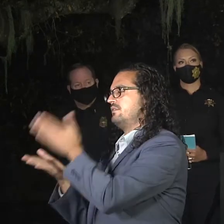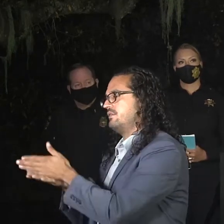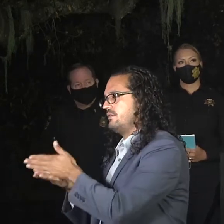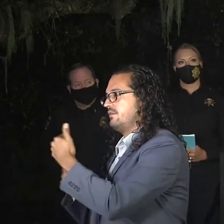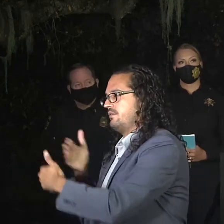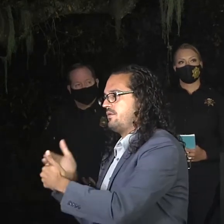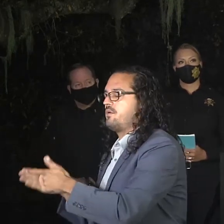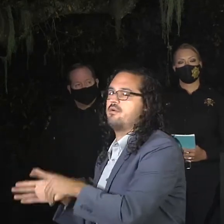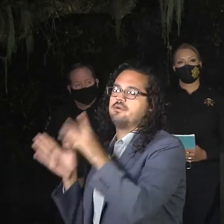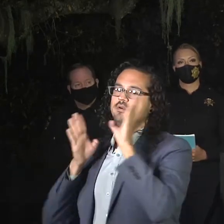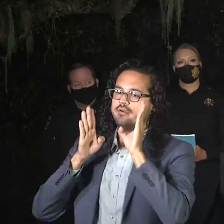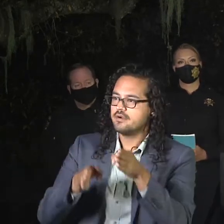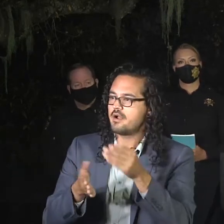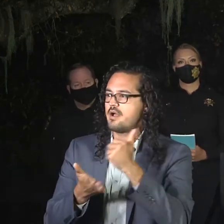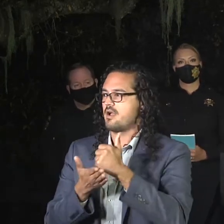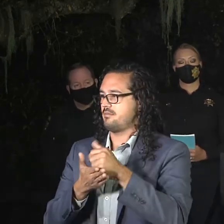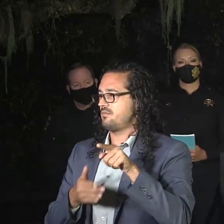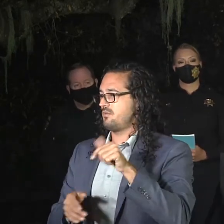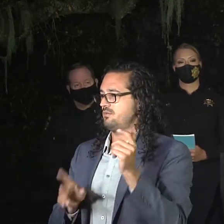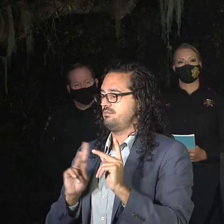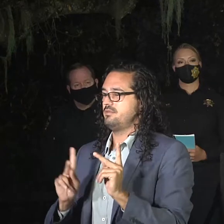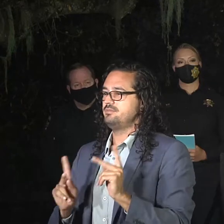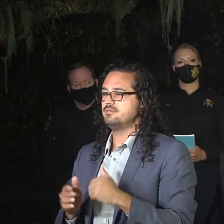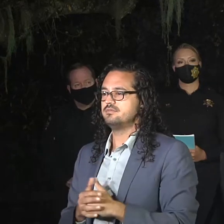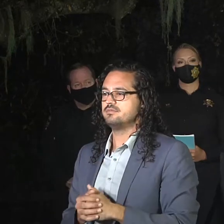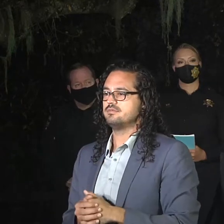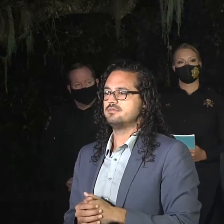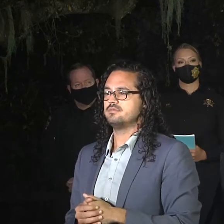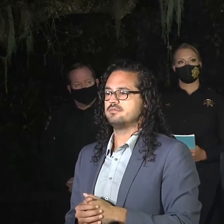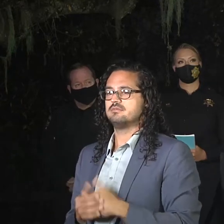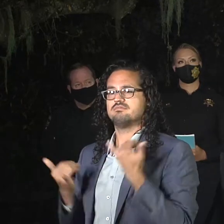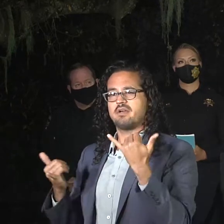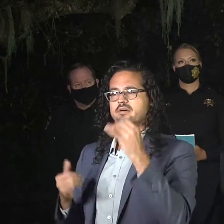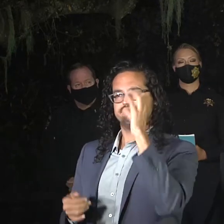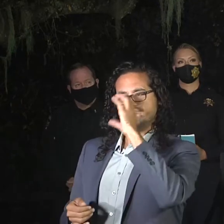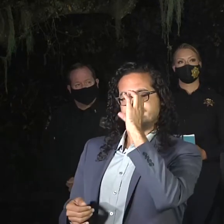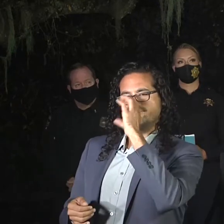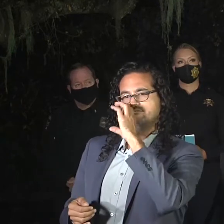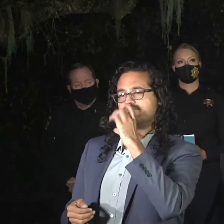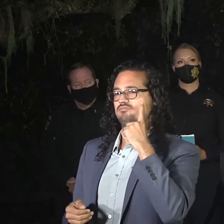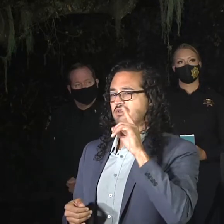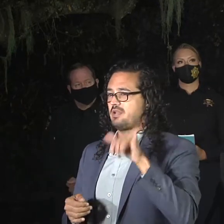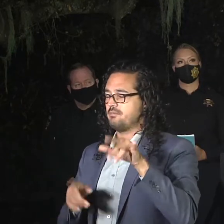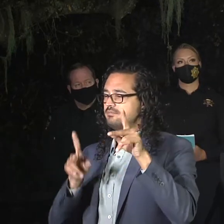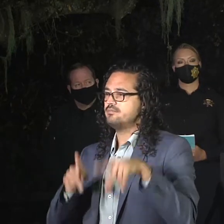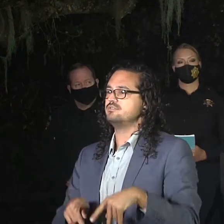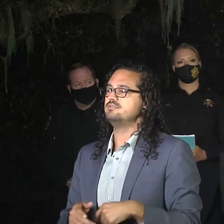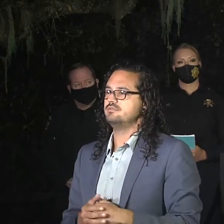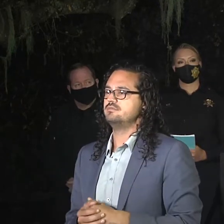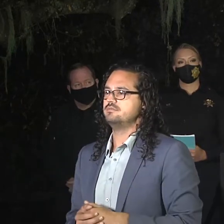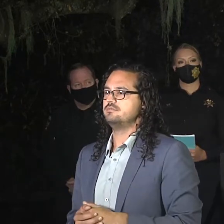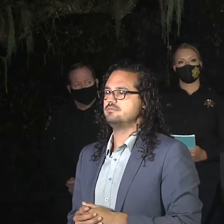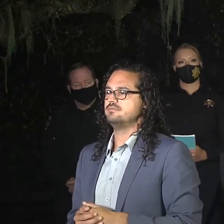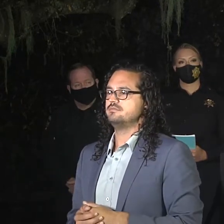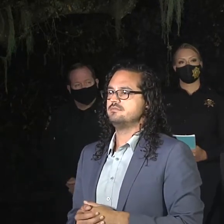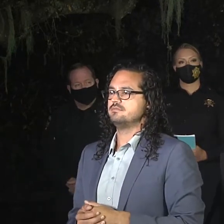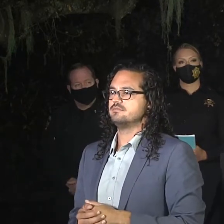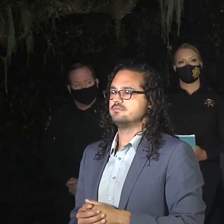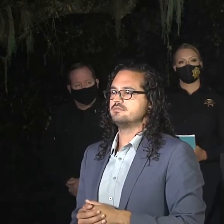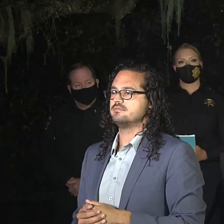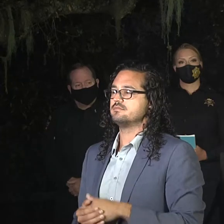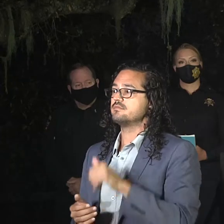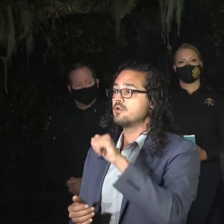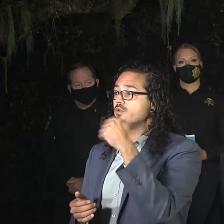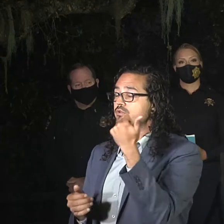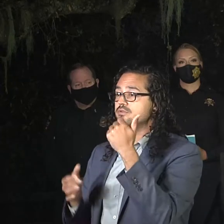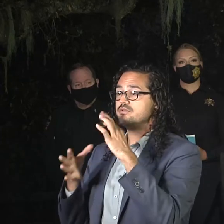doing right now. On another piece of that is is again, if you if you if you haven't heard from a friend, and that's how these two calls came in, I